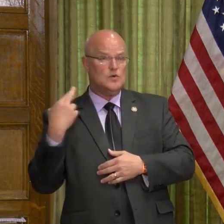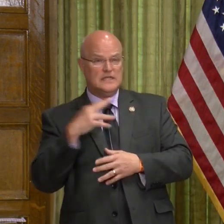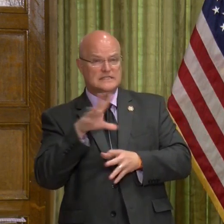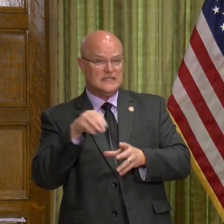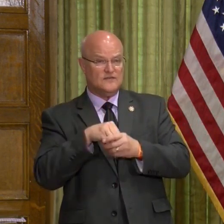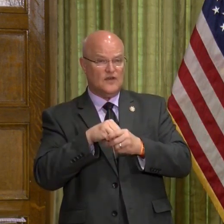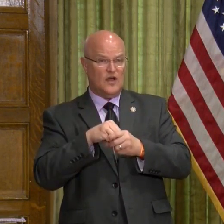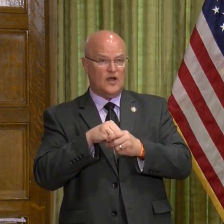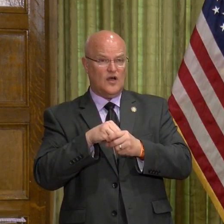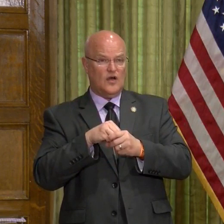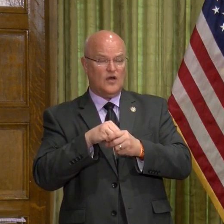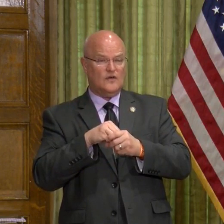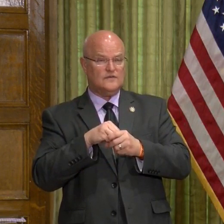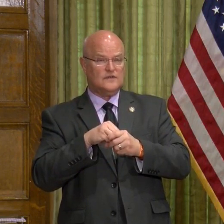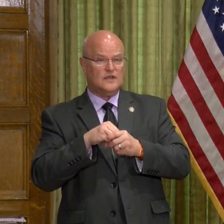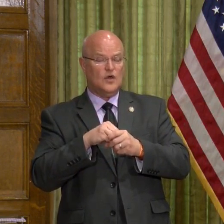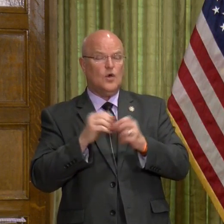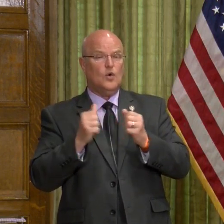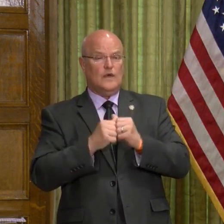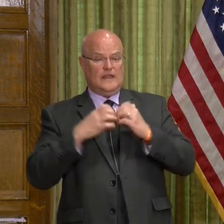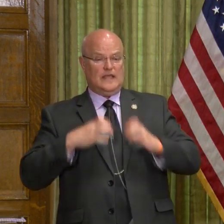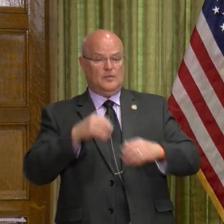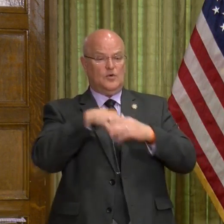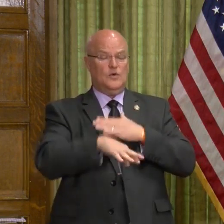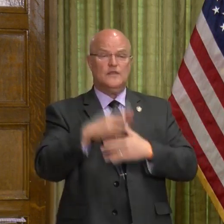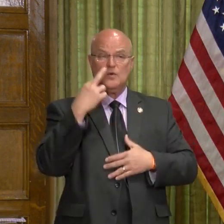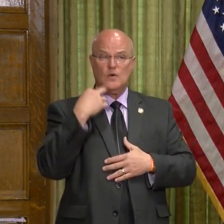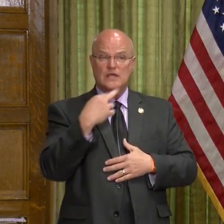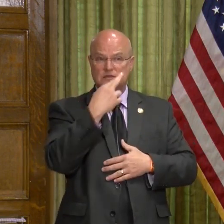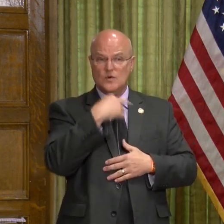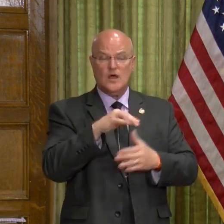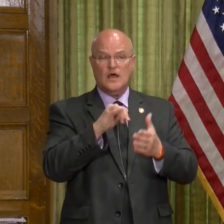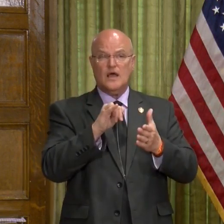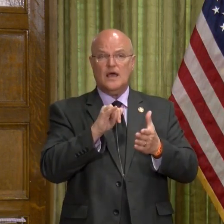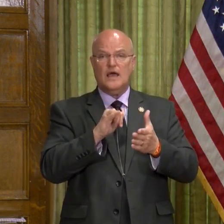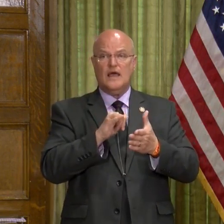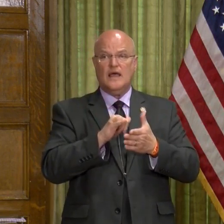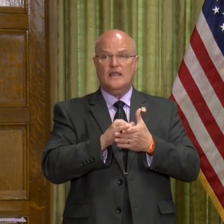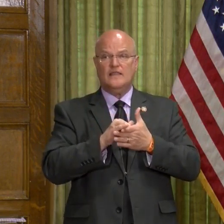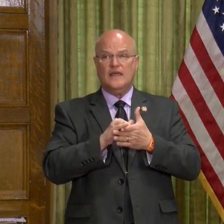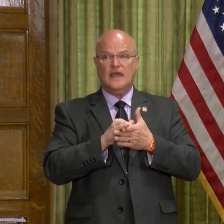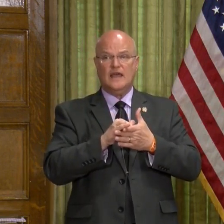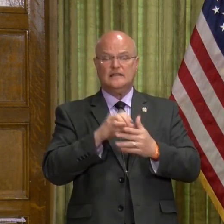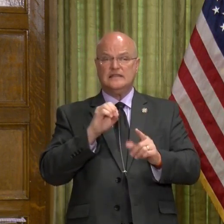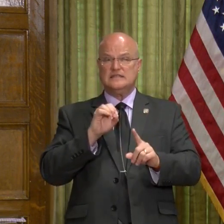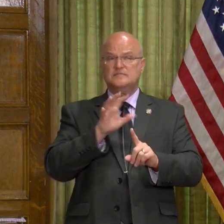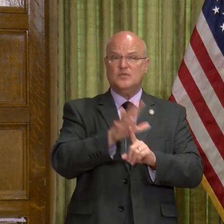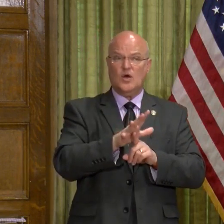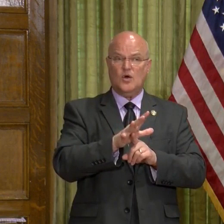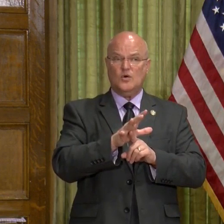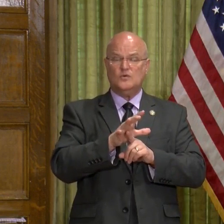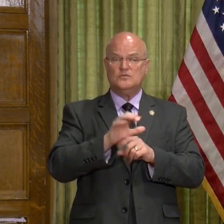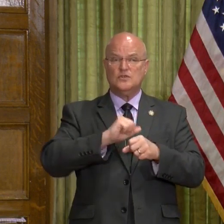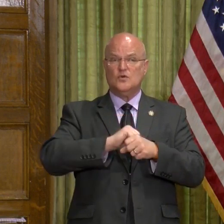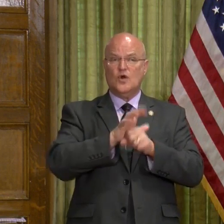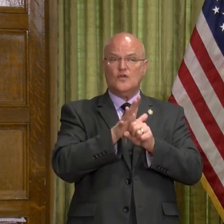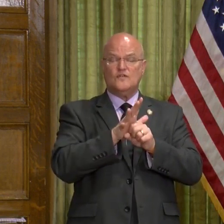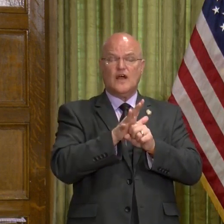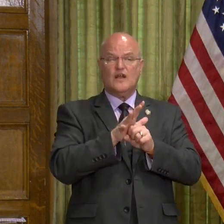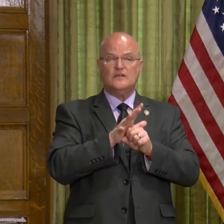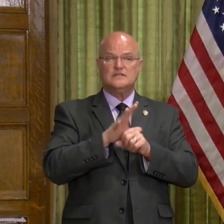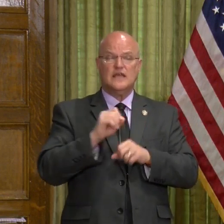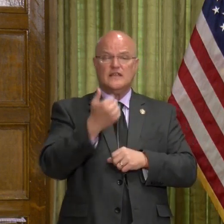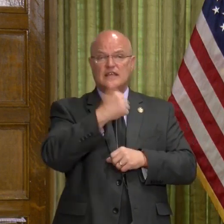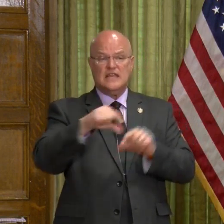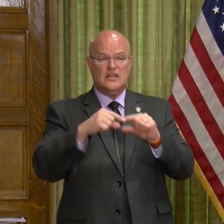for the customer going to a restaurant that they are, you know, could be exposed to the coronavirus? And are